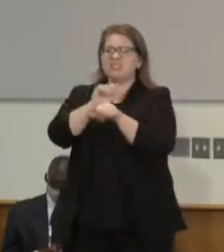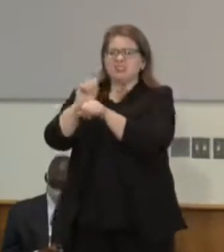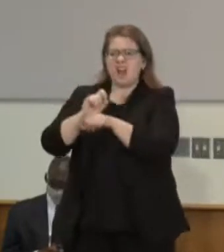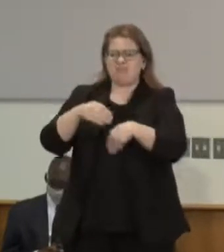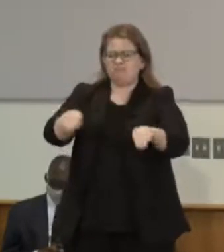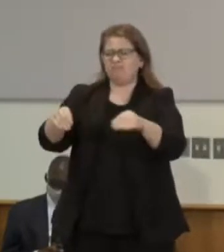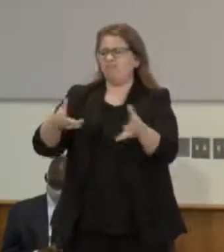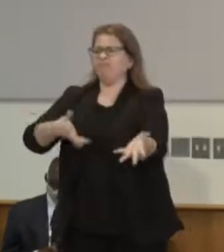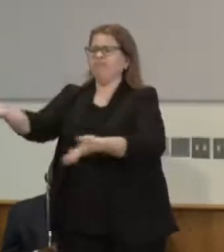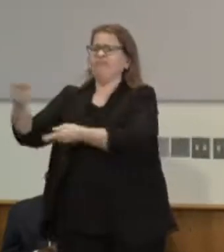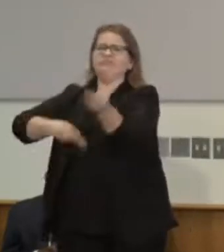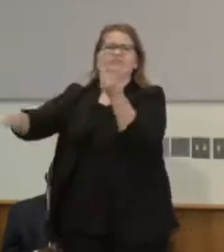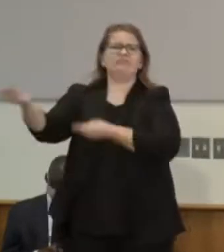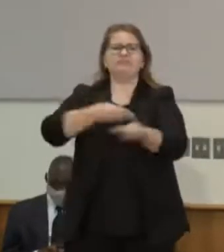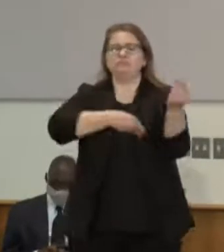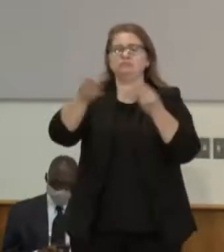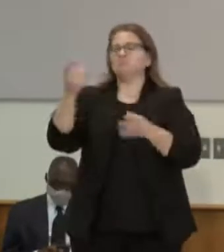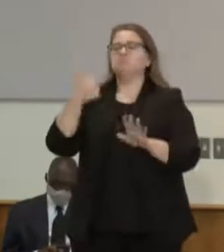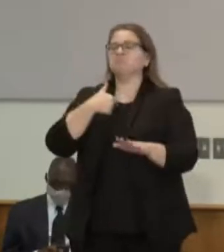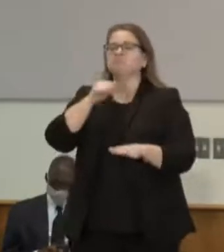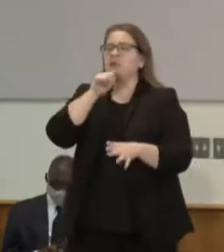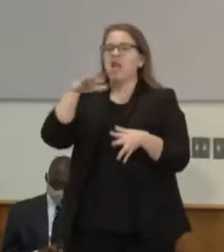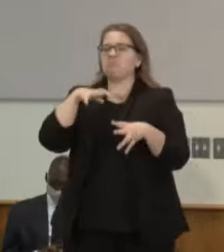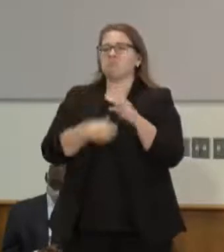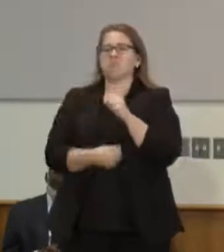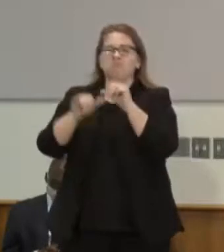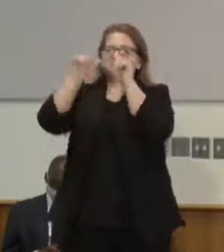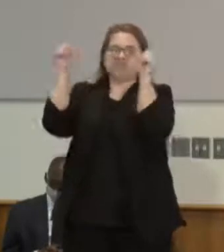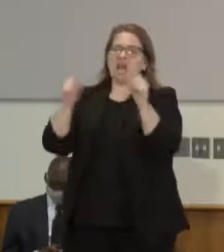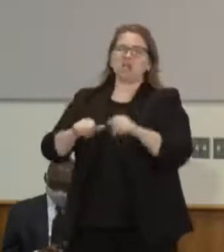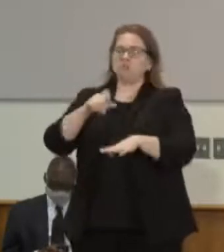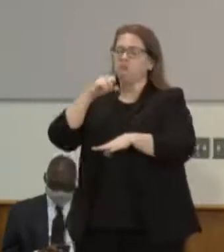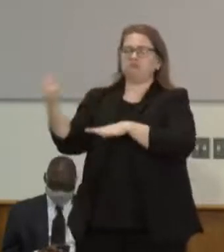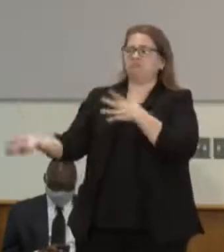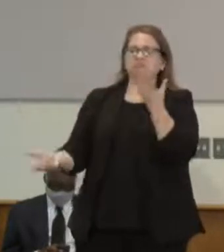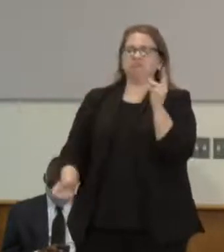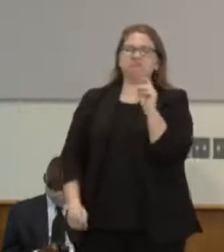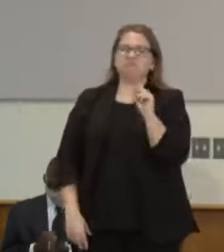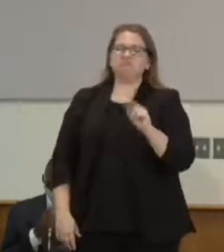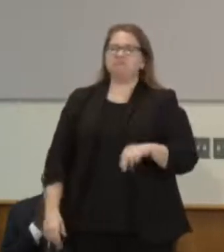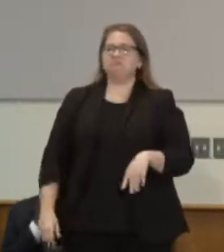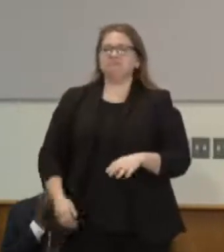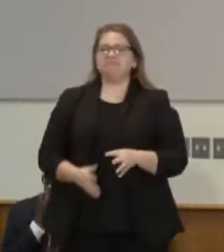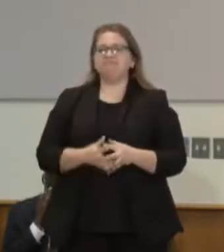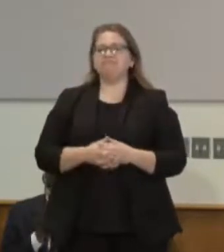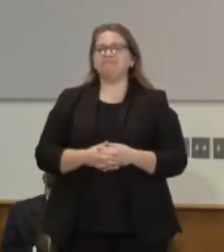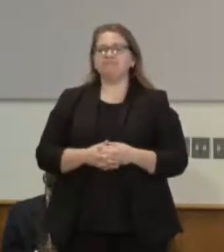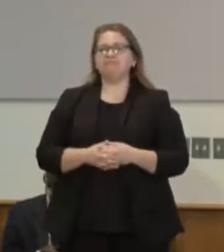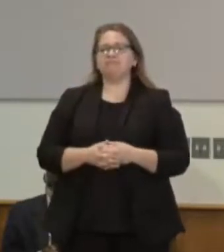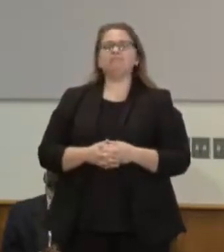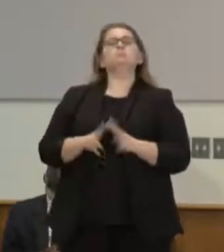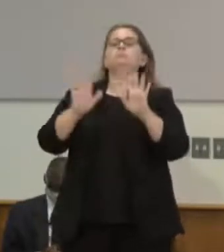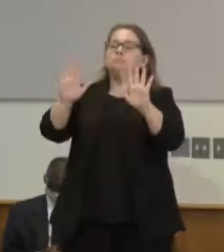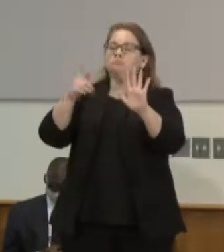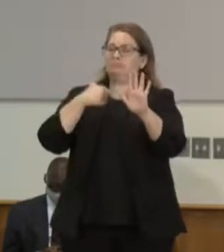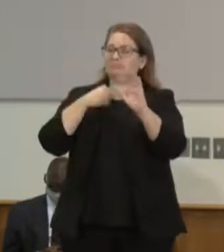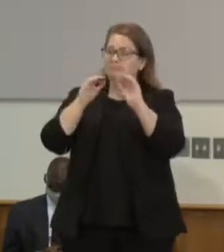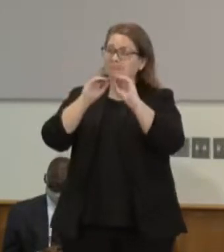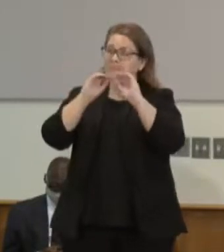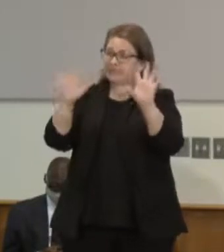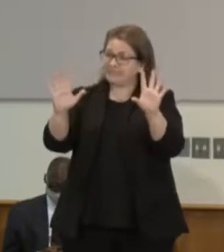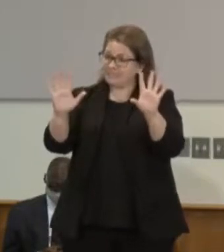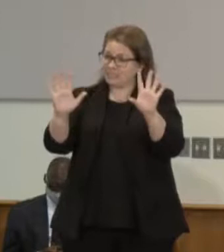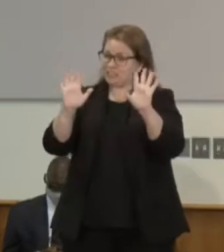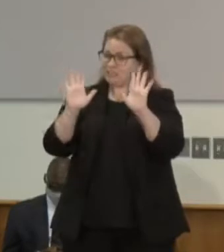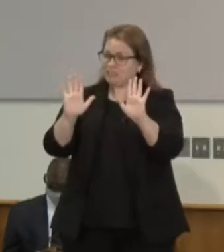architectural and planning board chair or the cap board as it's called I want to be really clear we need to follow a process